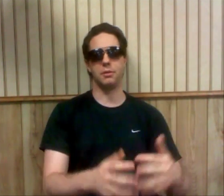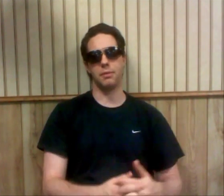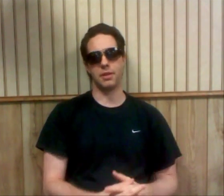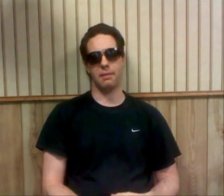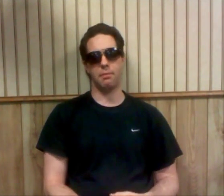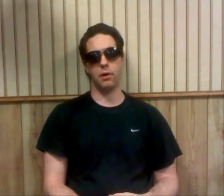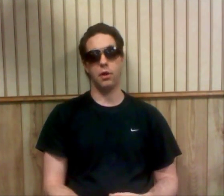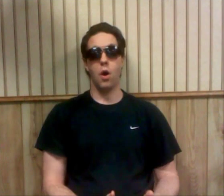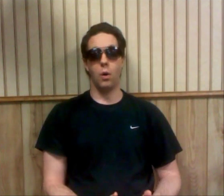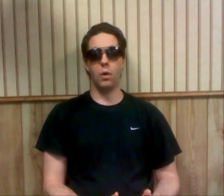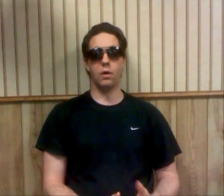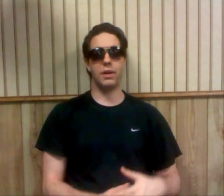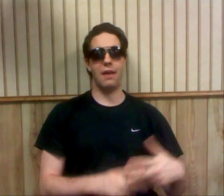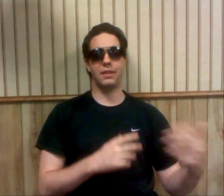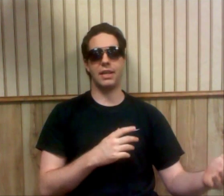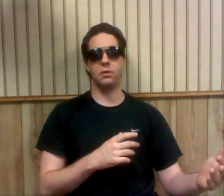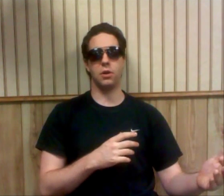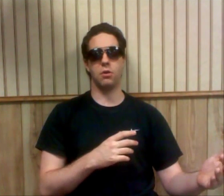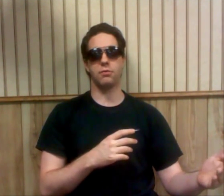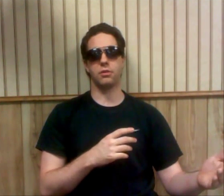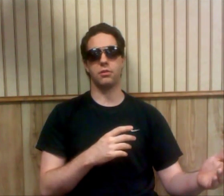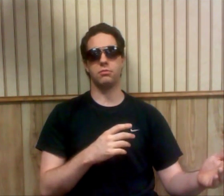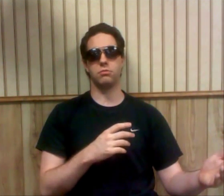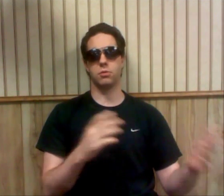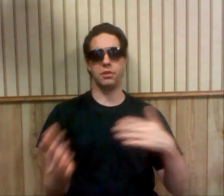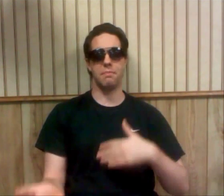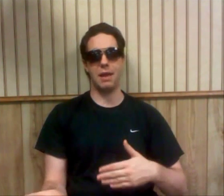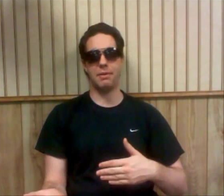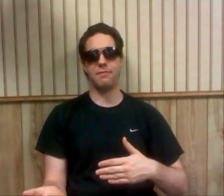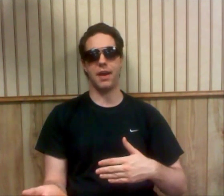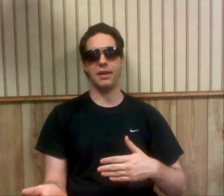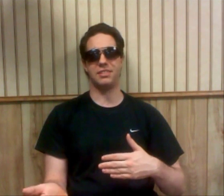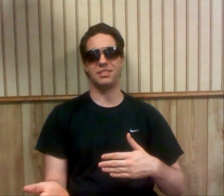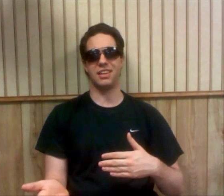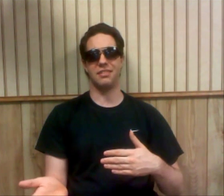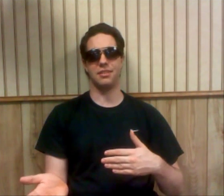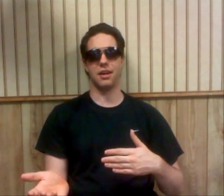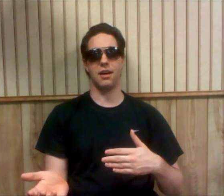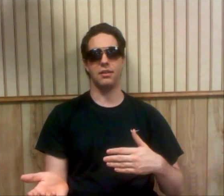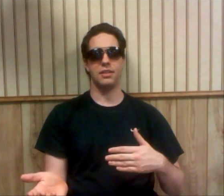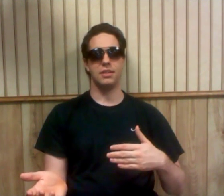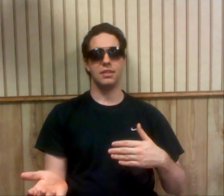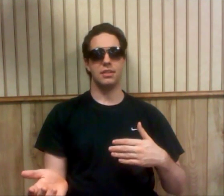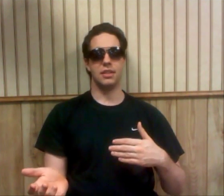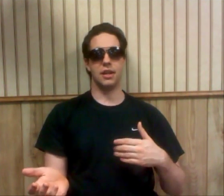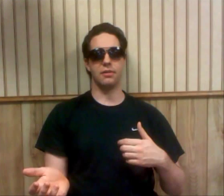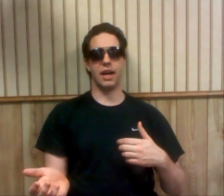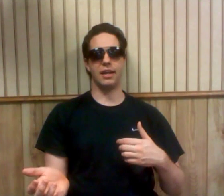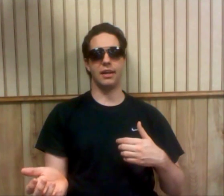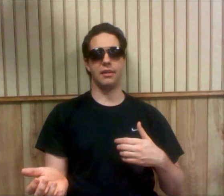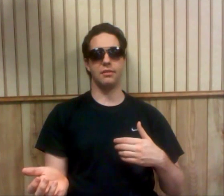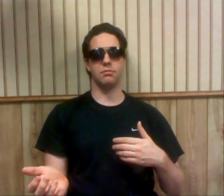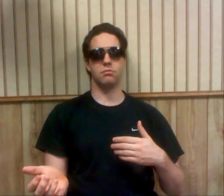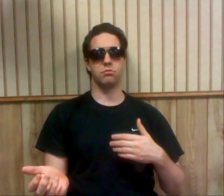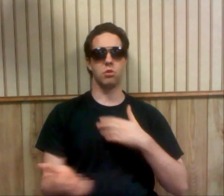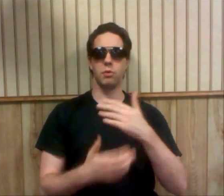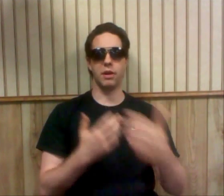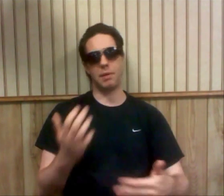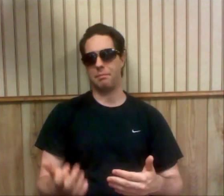him up to that point? Or would having the heel go over ruin the babyface and, you know, kind of ruin a big